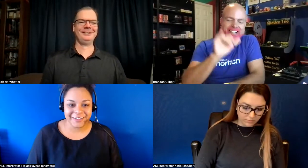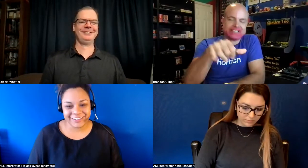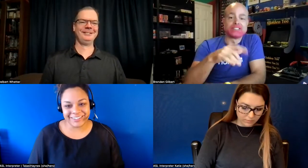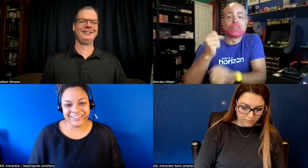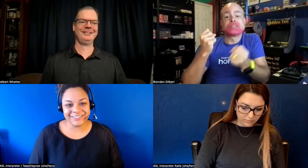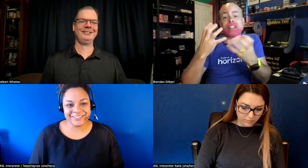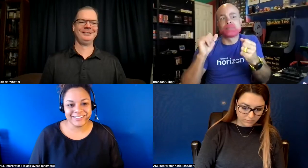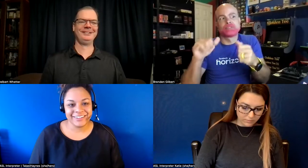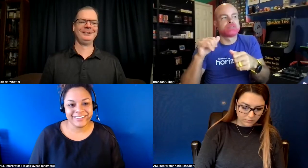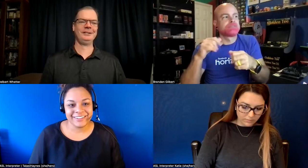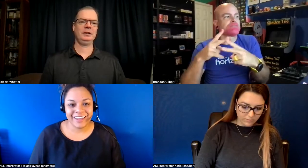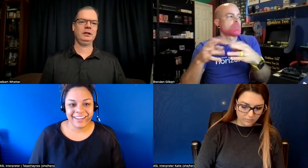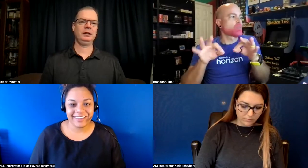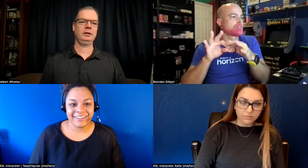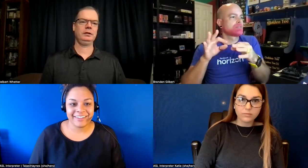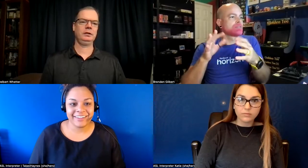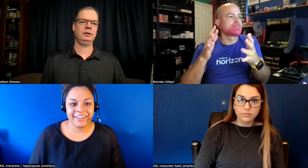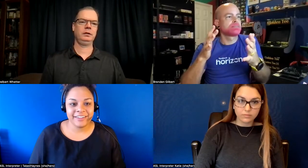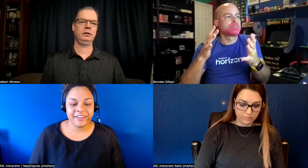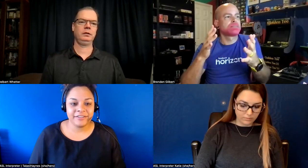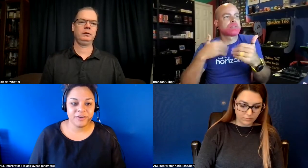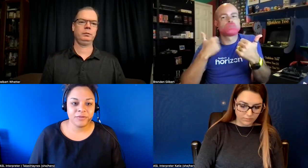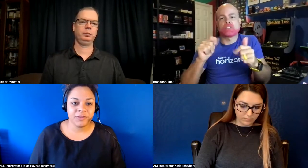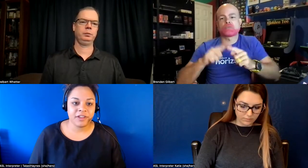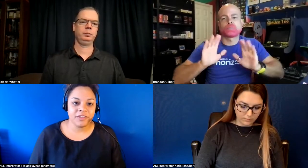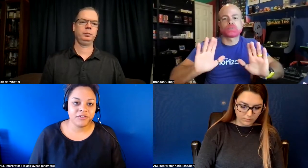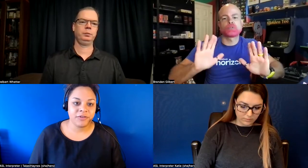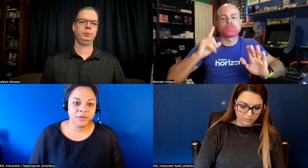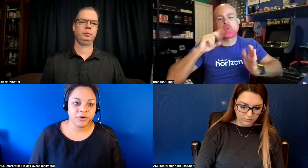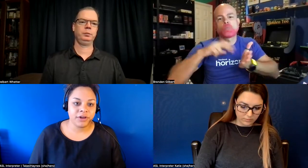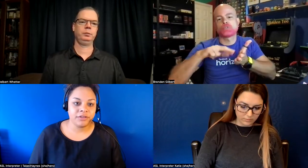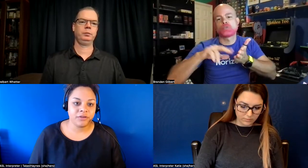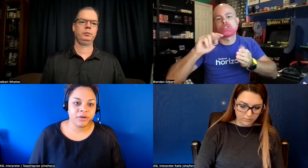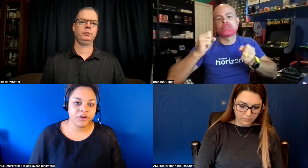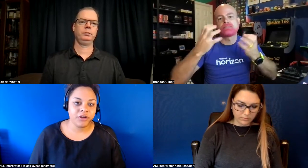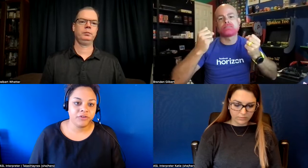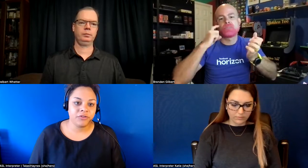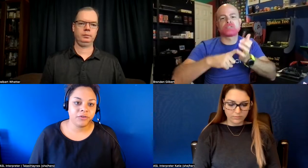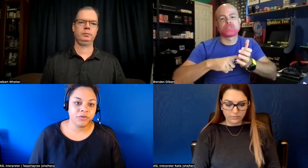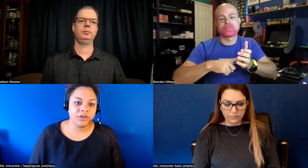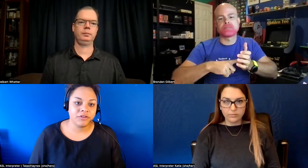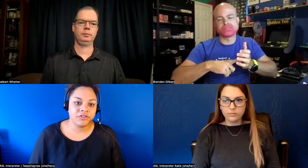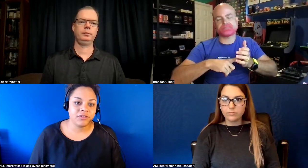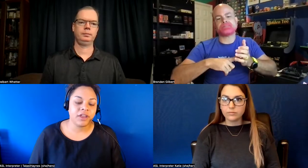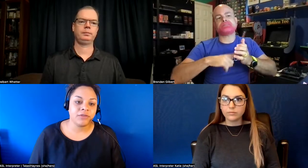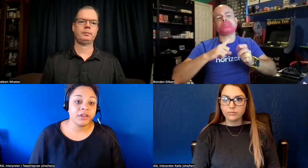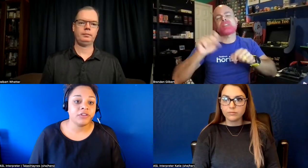yeah exactly and you know with sign language it's very important so i'm trying to push for more research and sign recognition